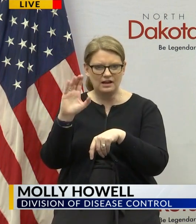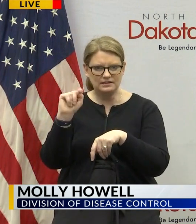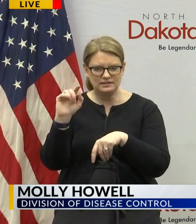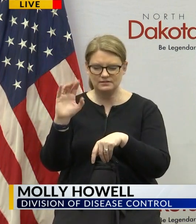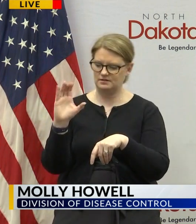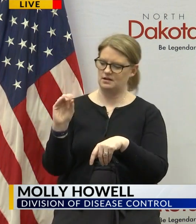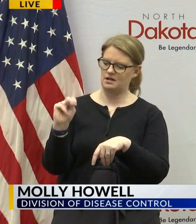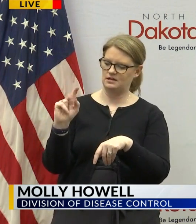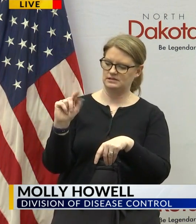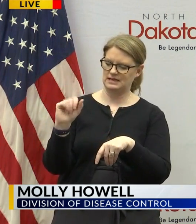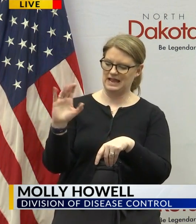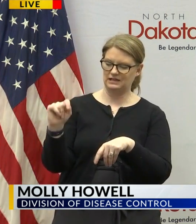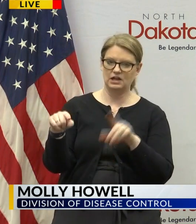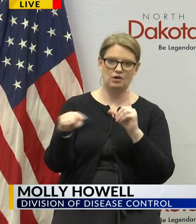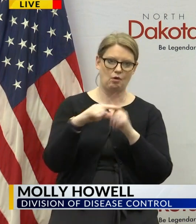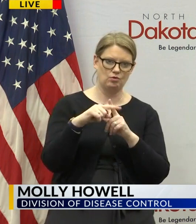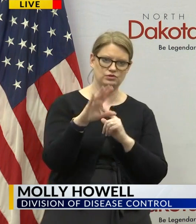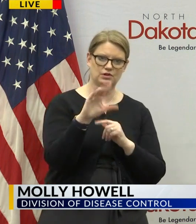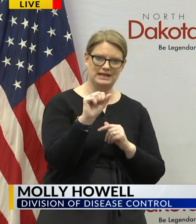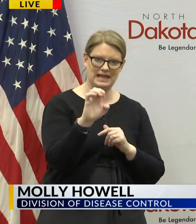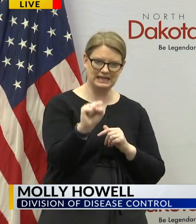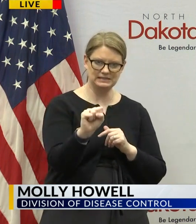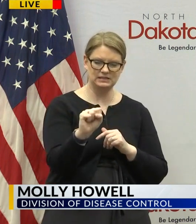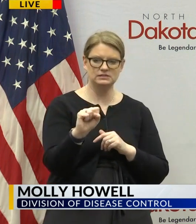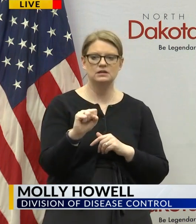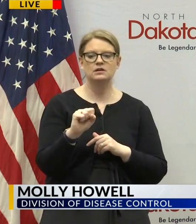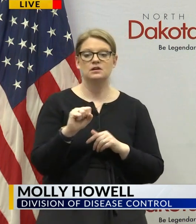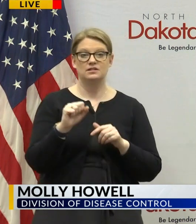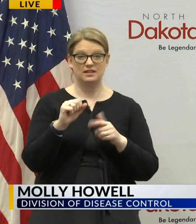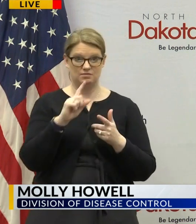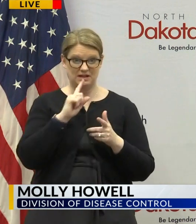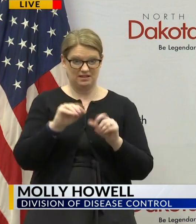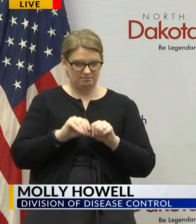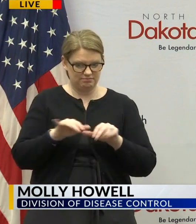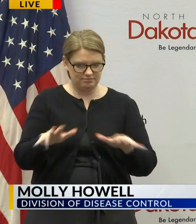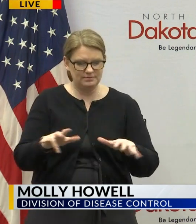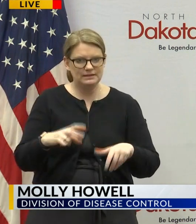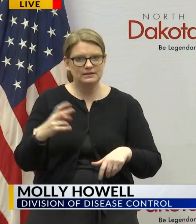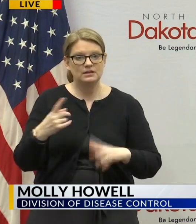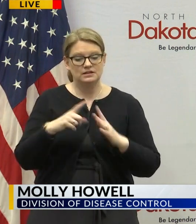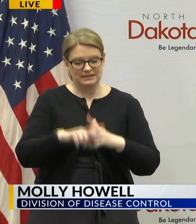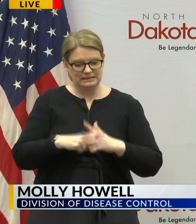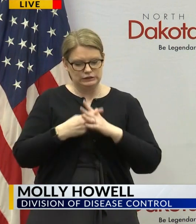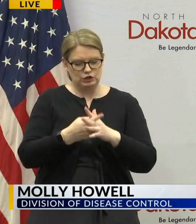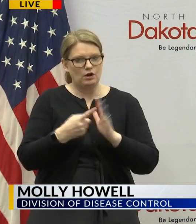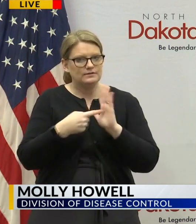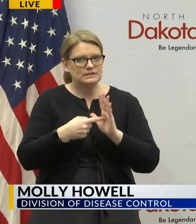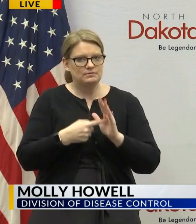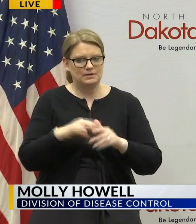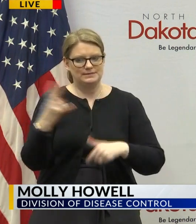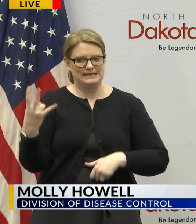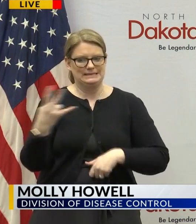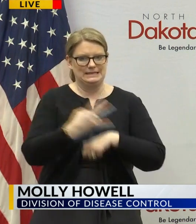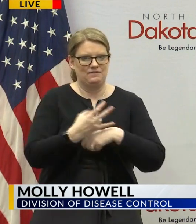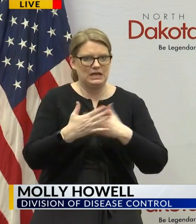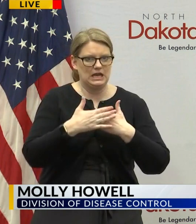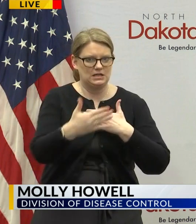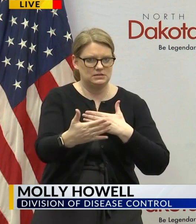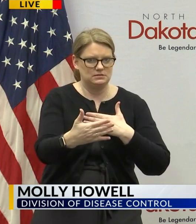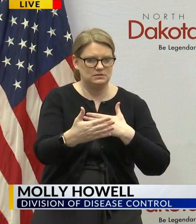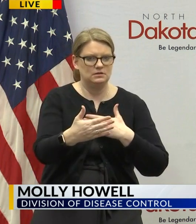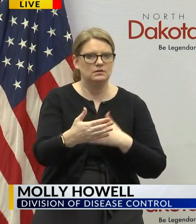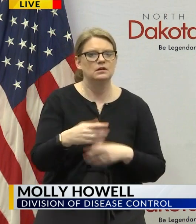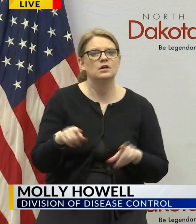time they're contagious which is seven days after their onset of symptoms and they have to be